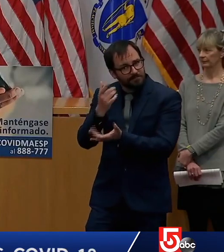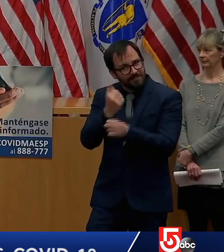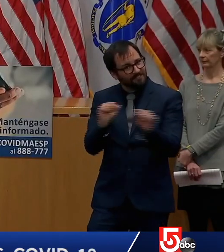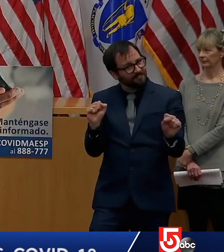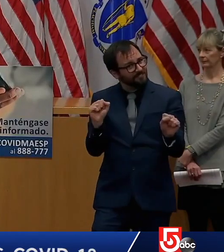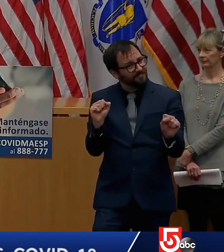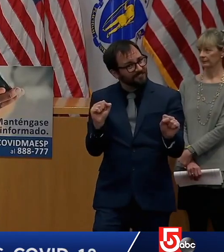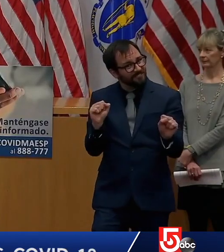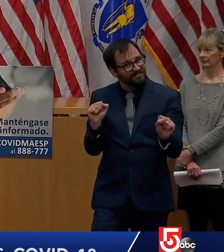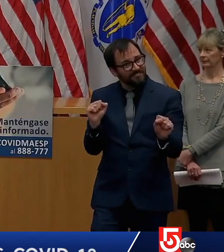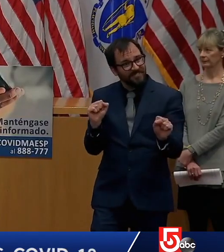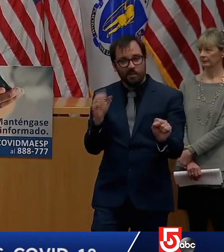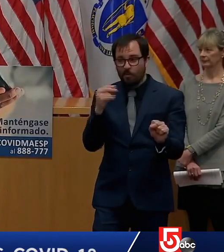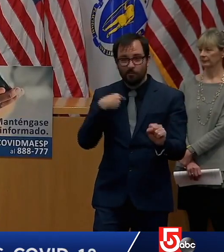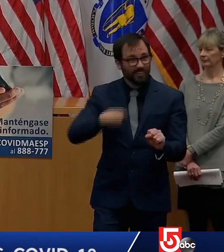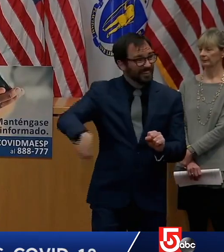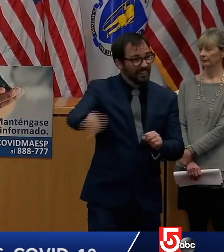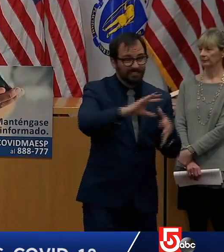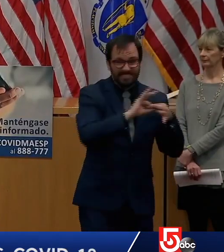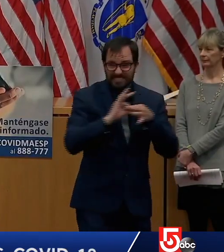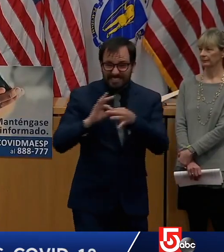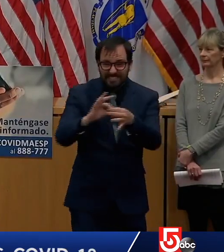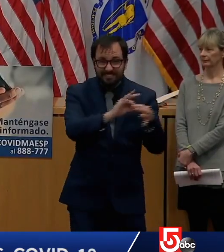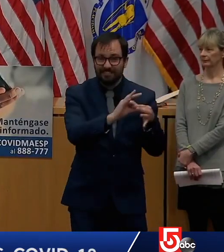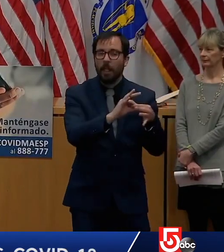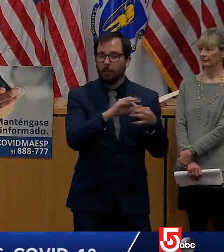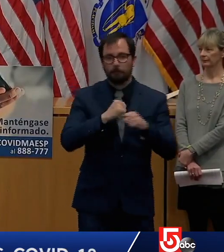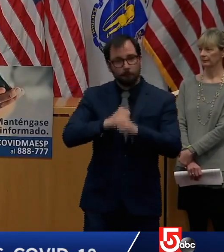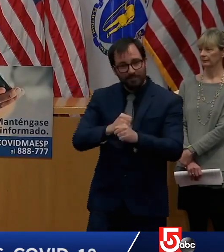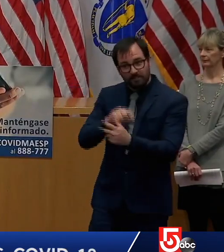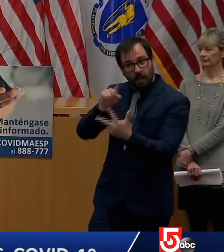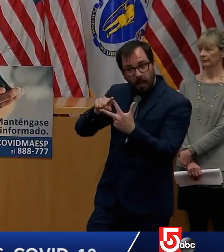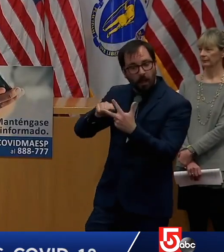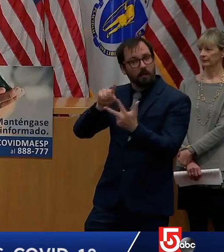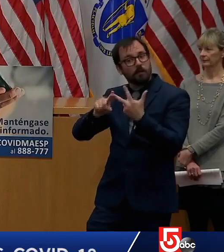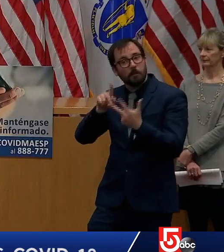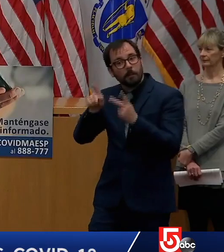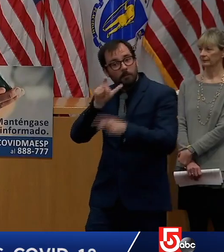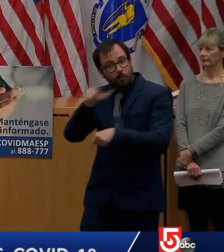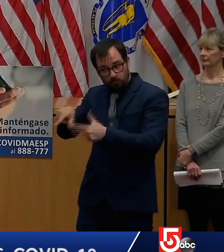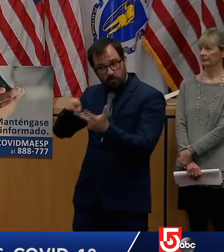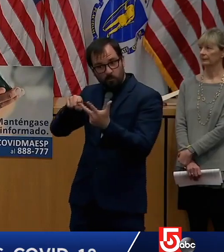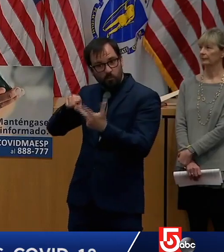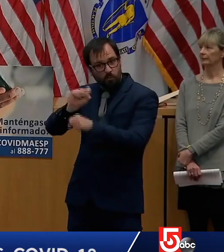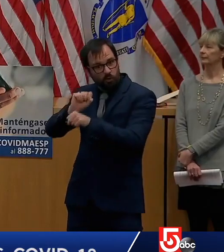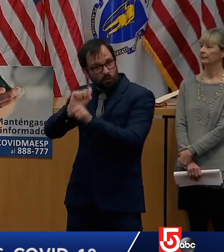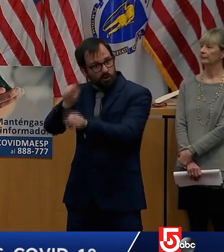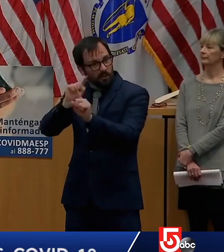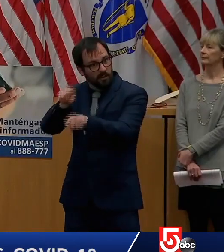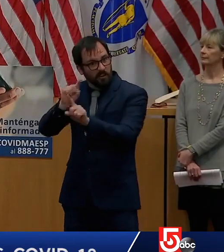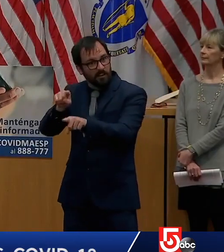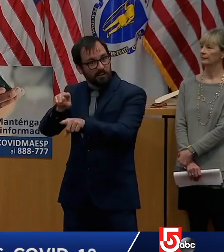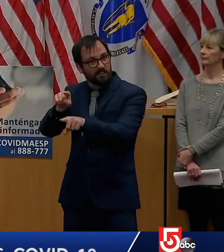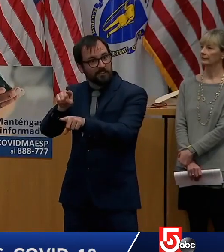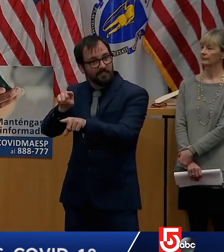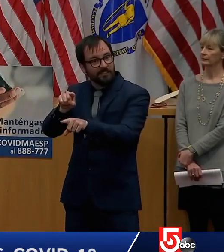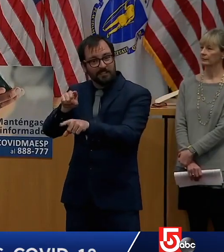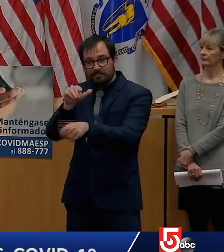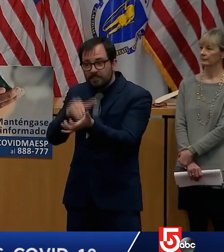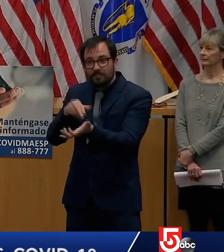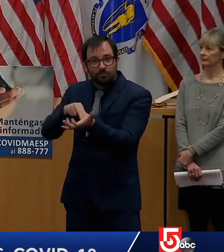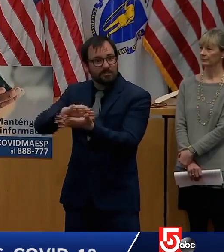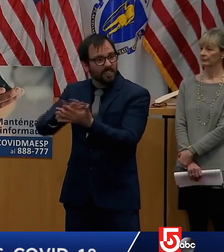woman's child can do their job serving the community as best they can under the current circumstances as safely as possible